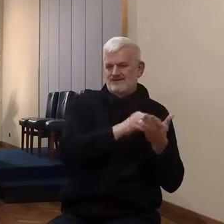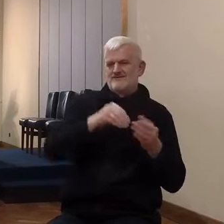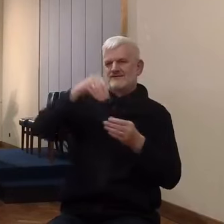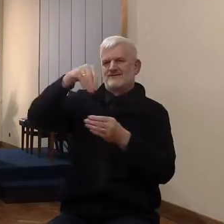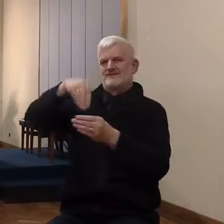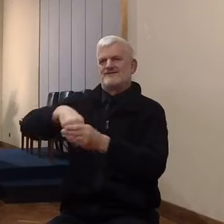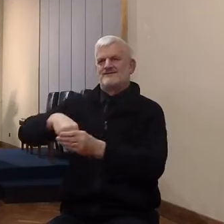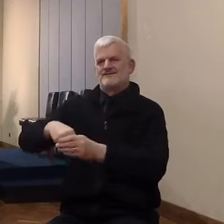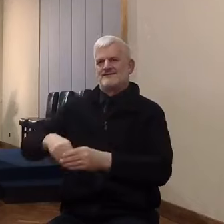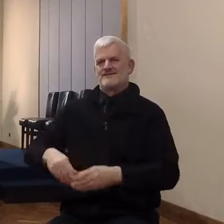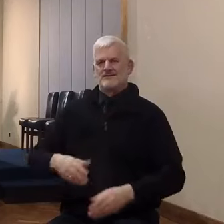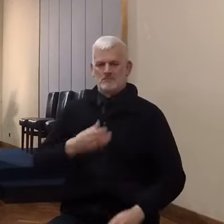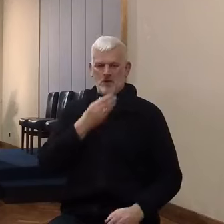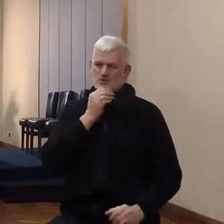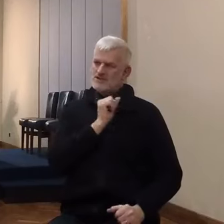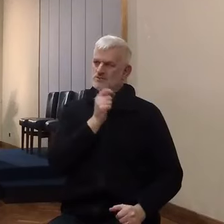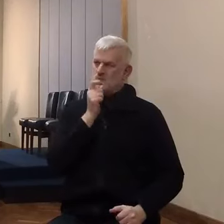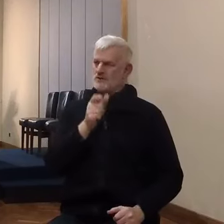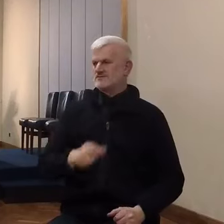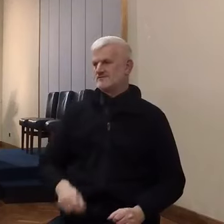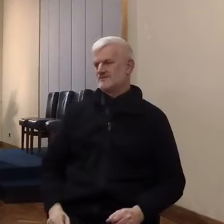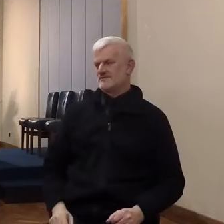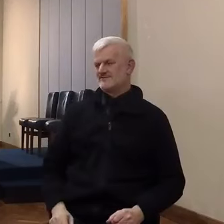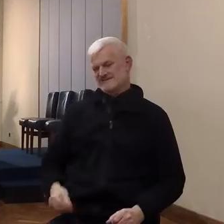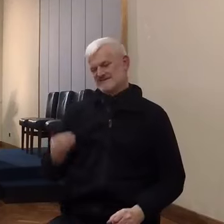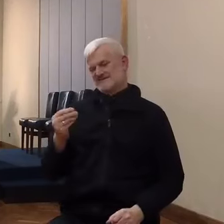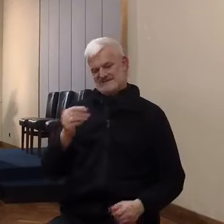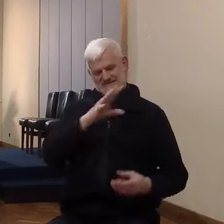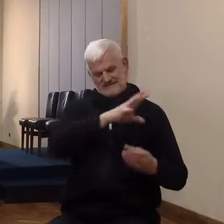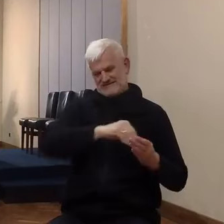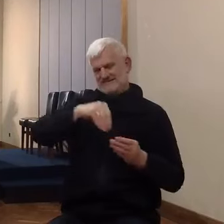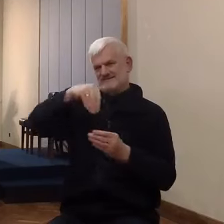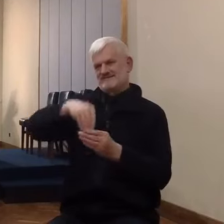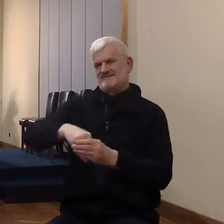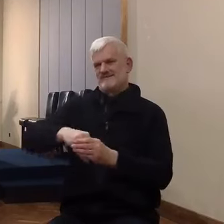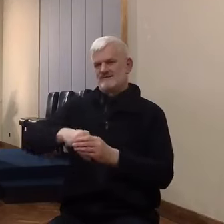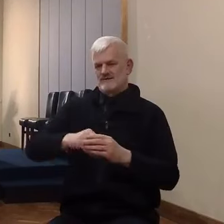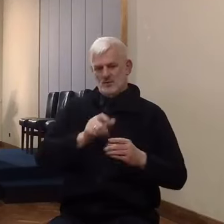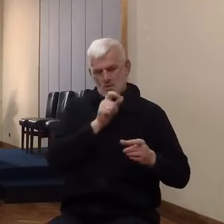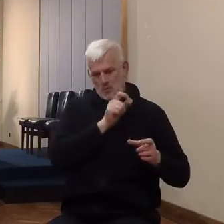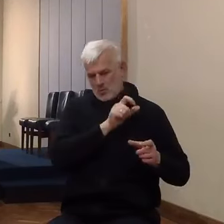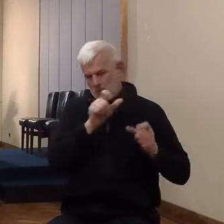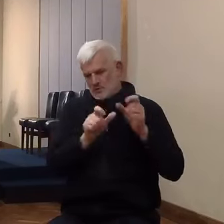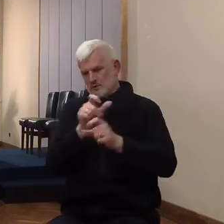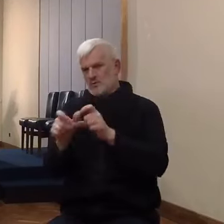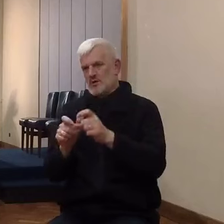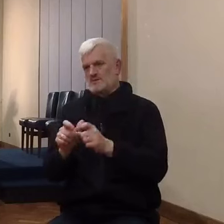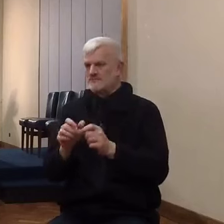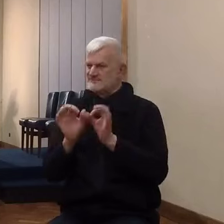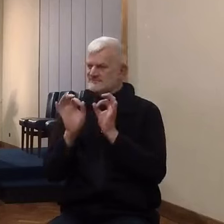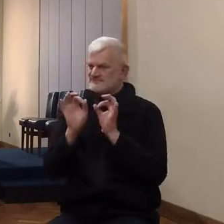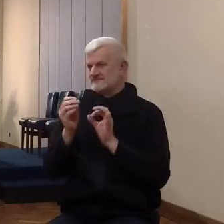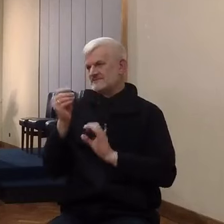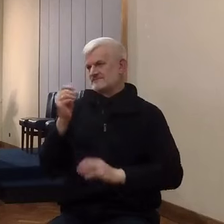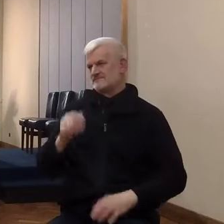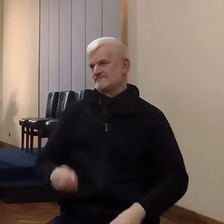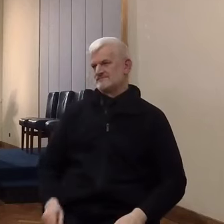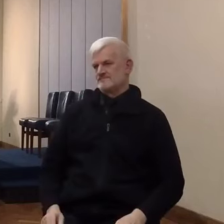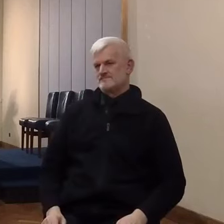of Moses. I have to be a little careful with that in case it's just the narrator and his